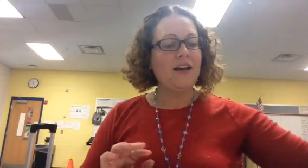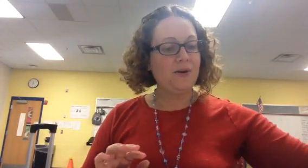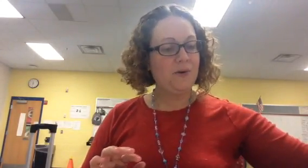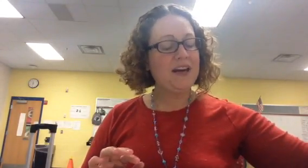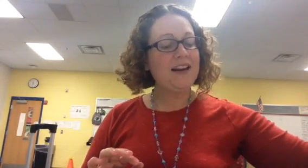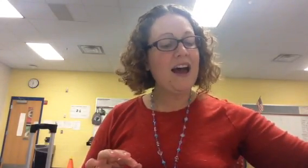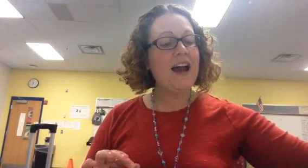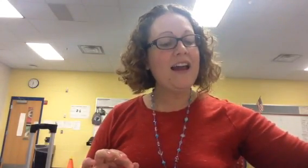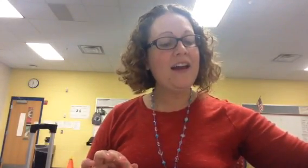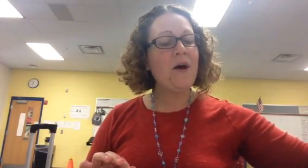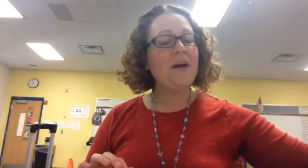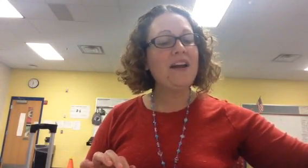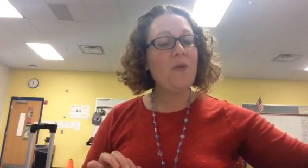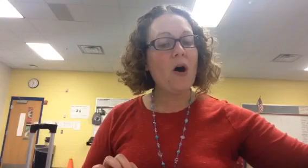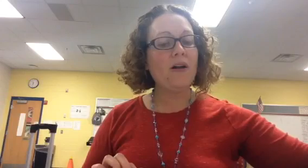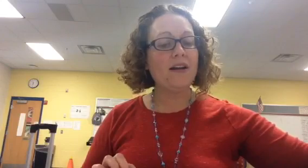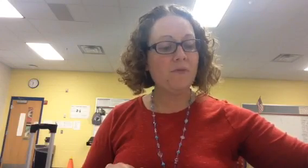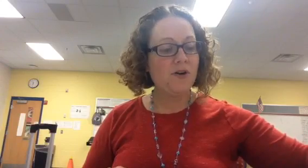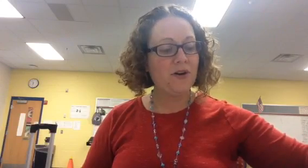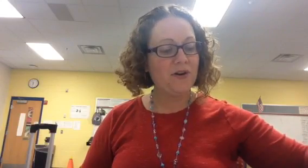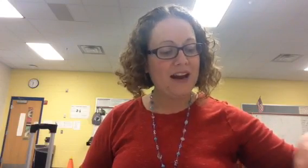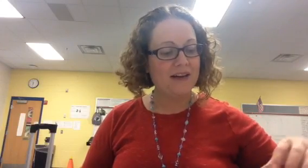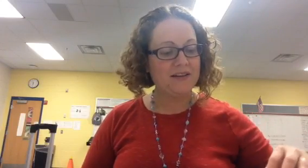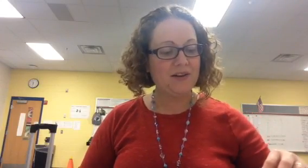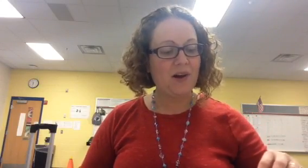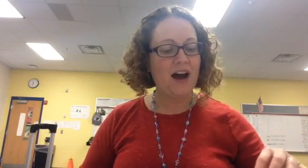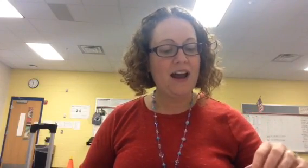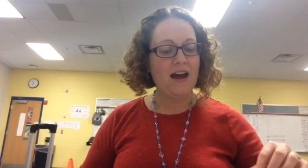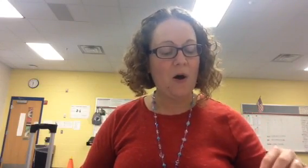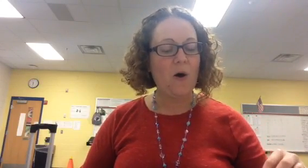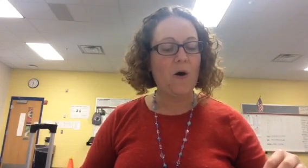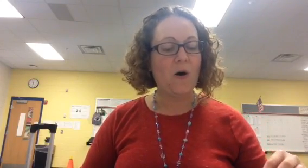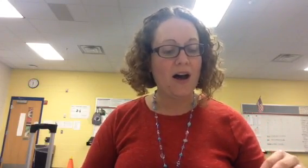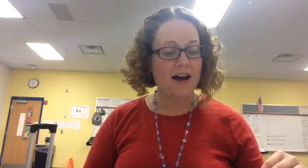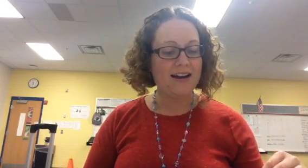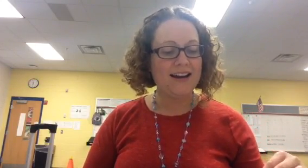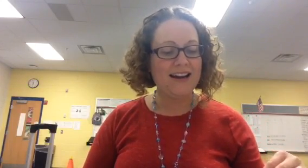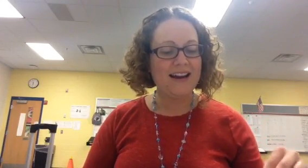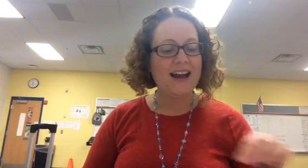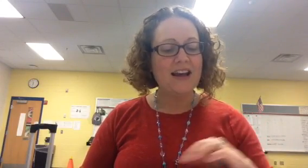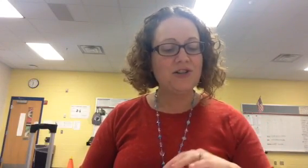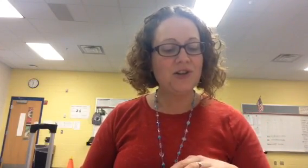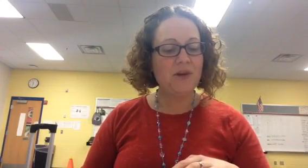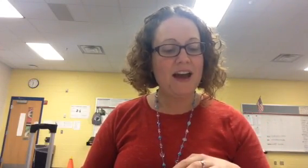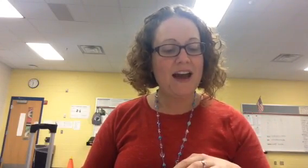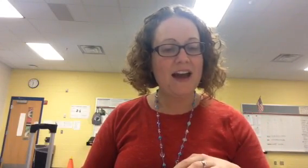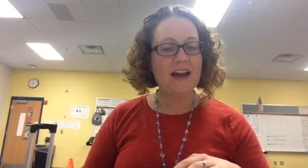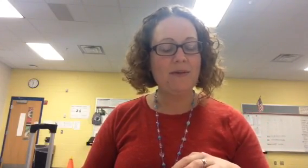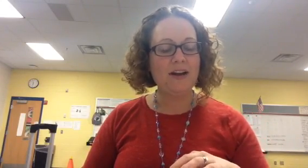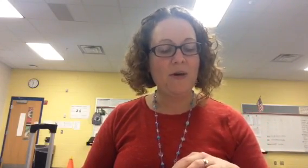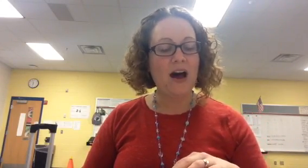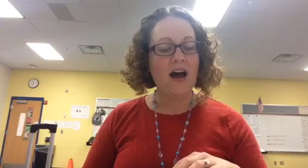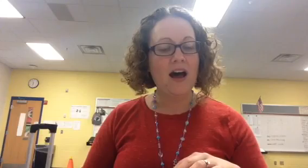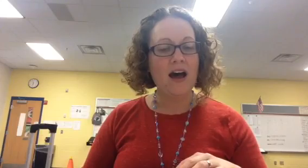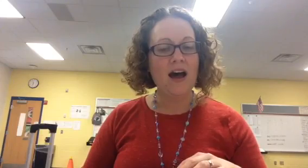You get a line and I'll get a pole, we'll go down to the cronet hole, honey, sugar baby mine.